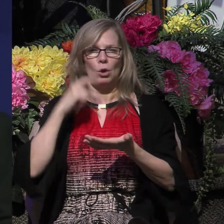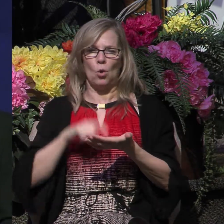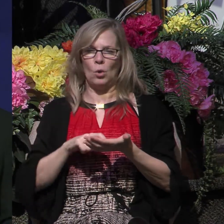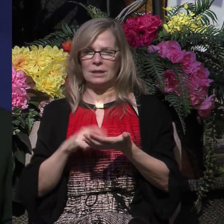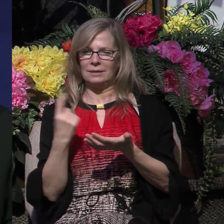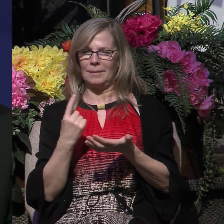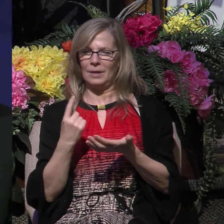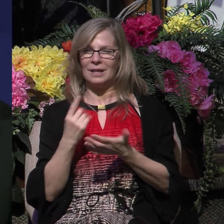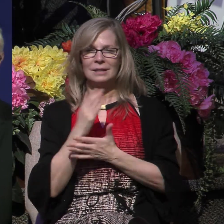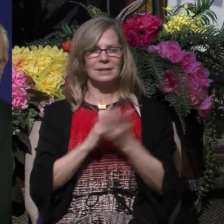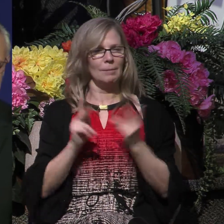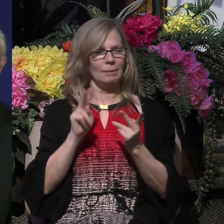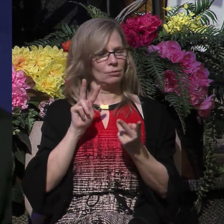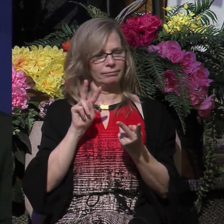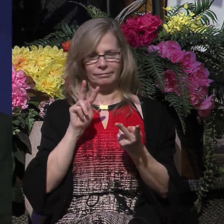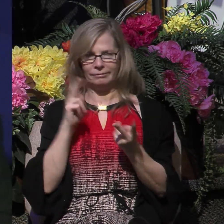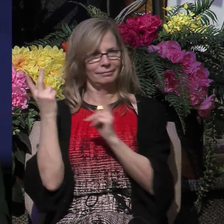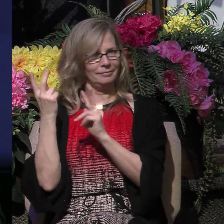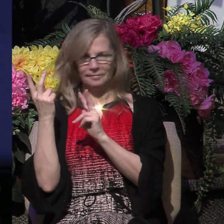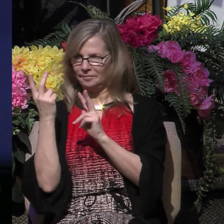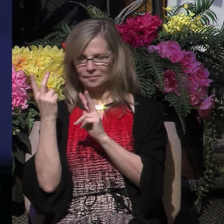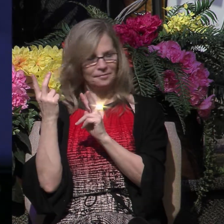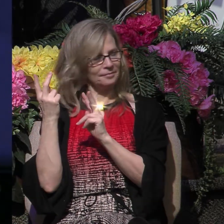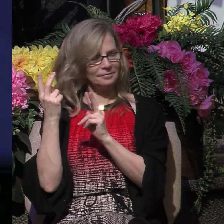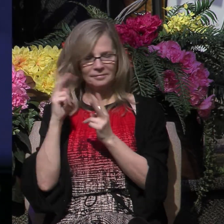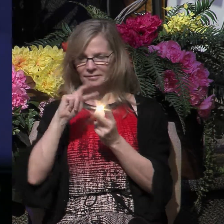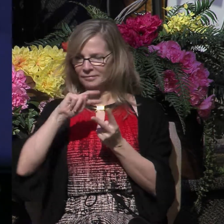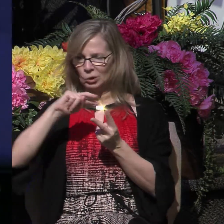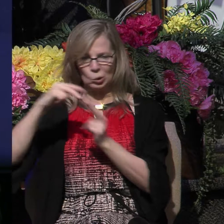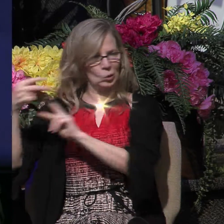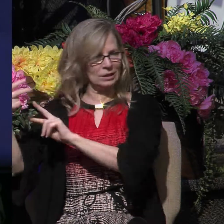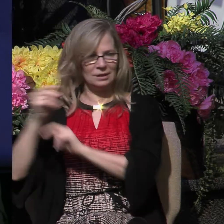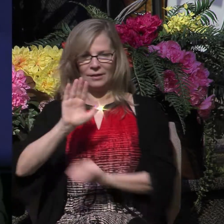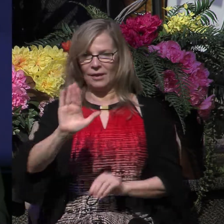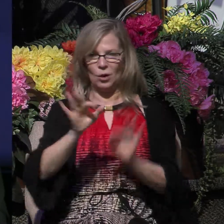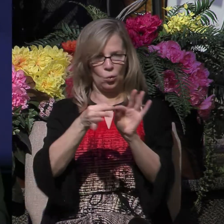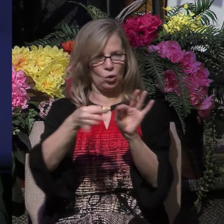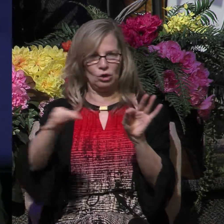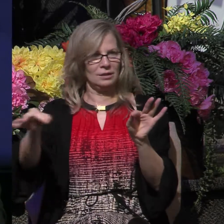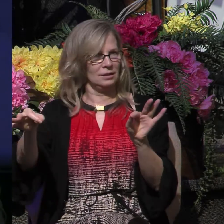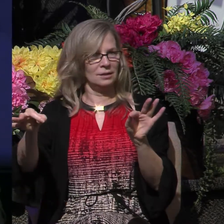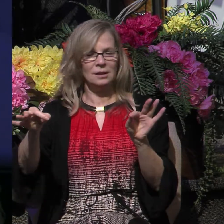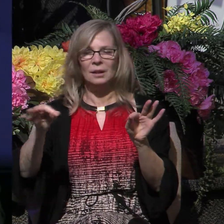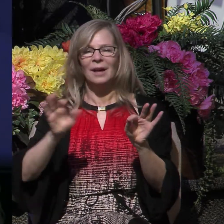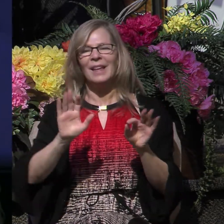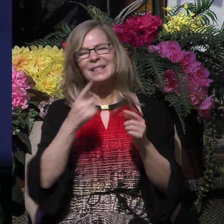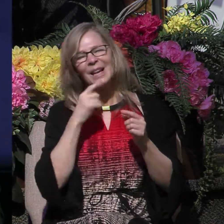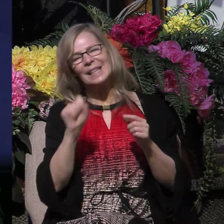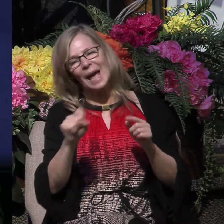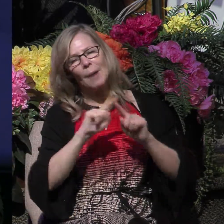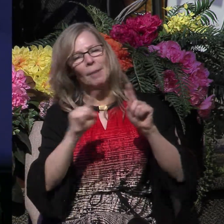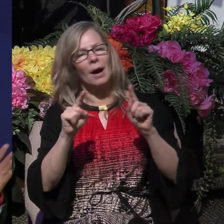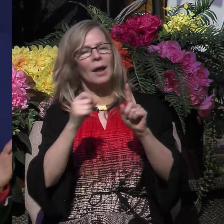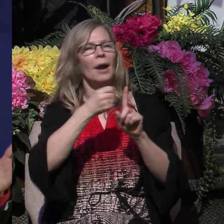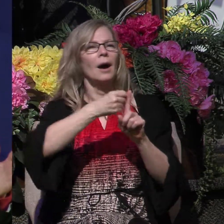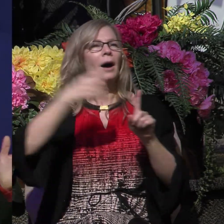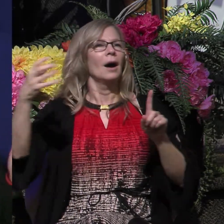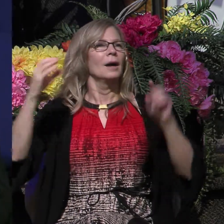where some have come in and twisted the missionary's words by teaching that something like this they have